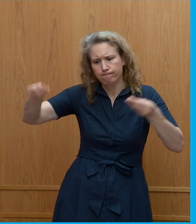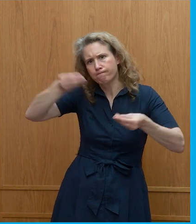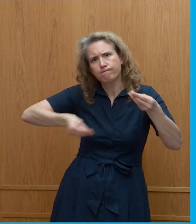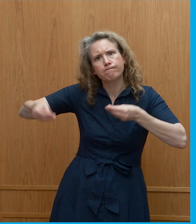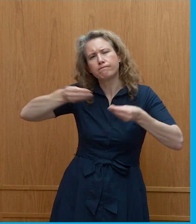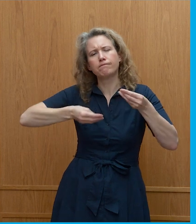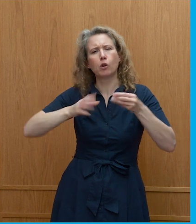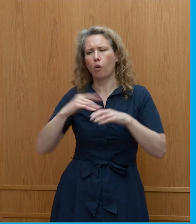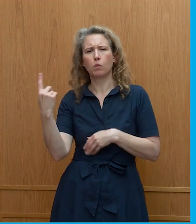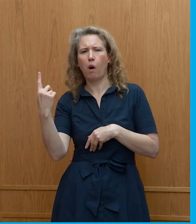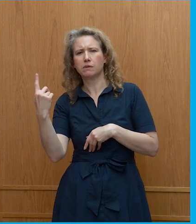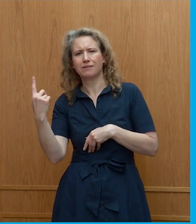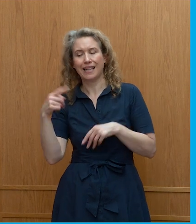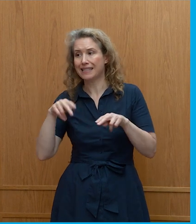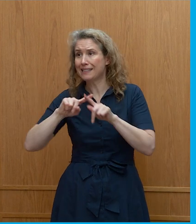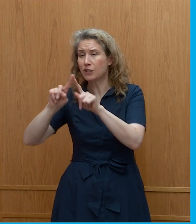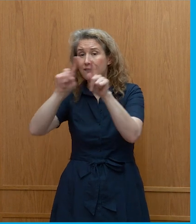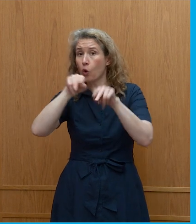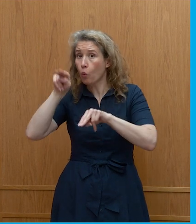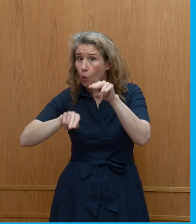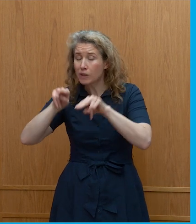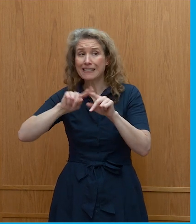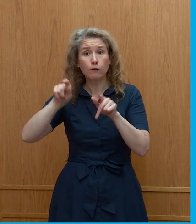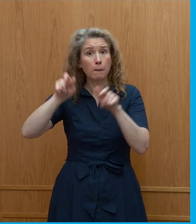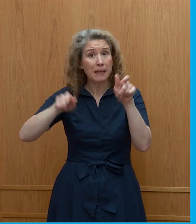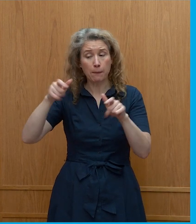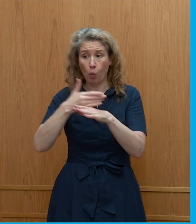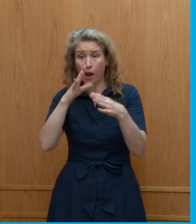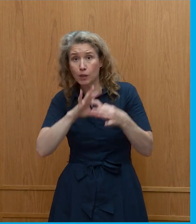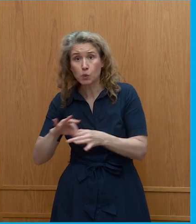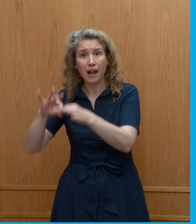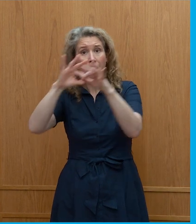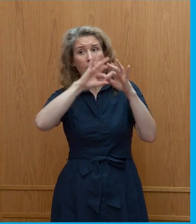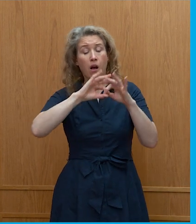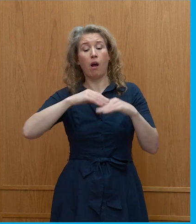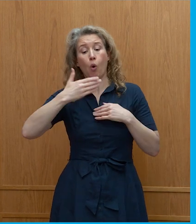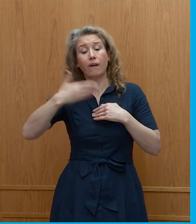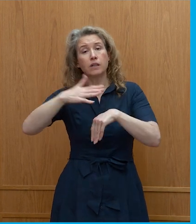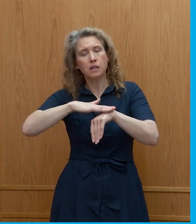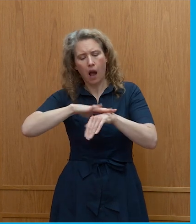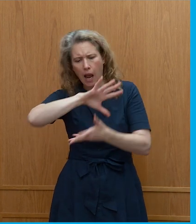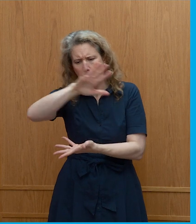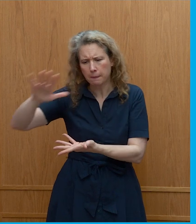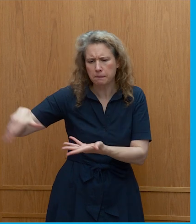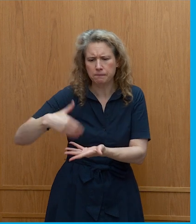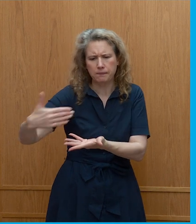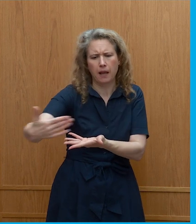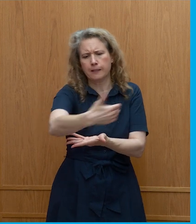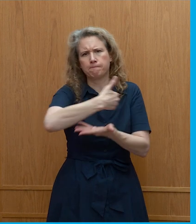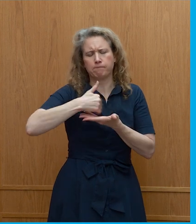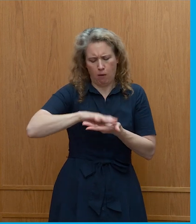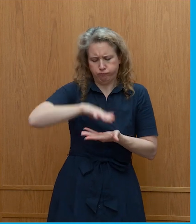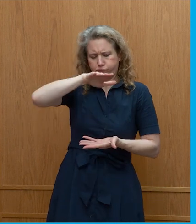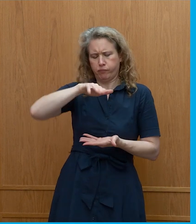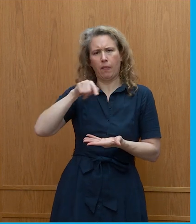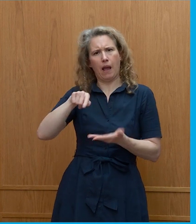It is all these courts and all these people working together and eventually creating over time a body of law that makes sense for the